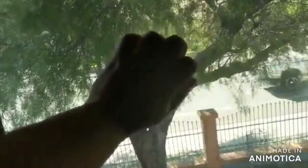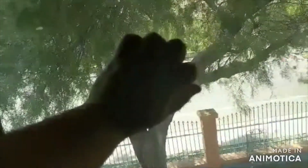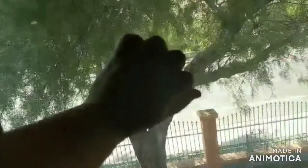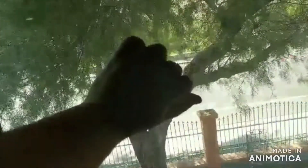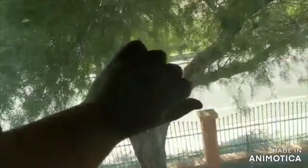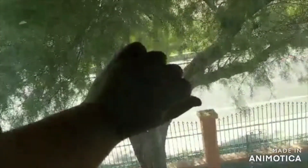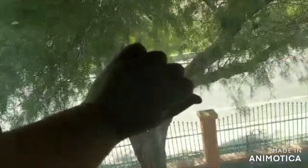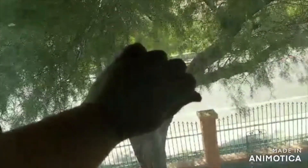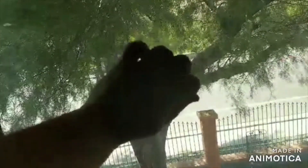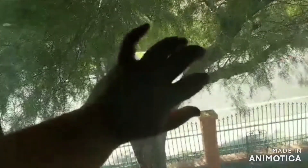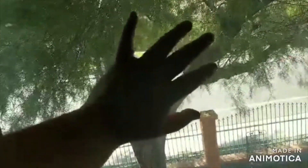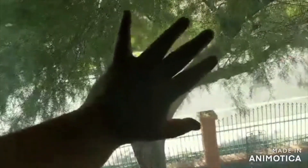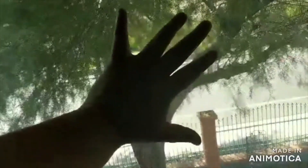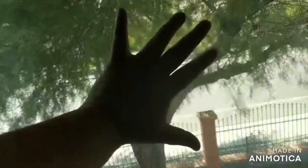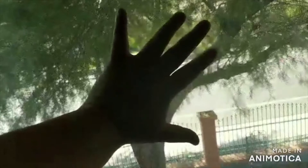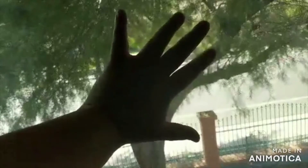nourish